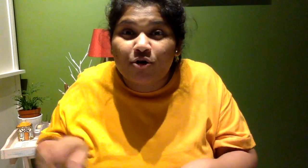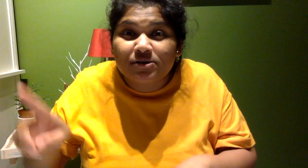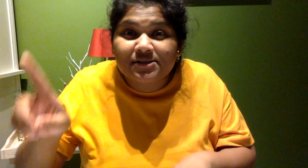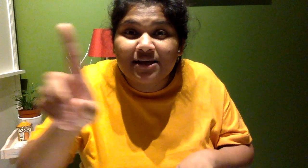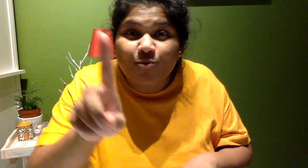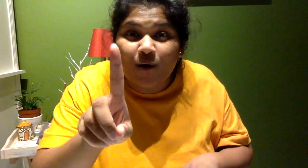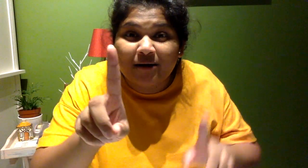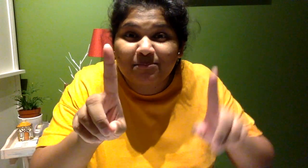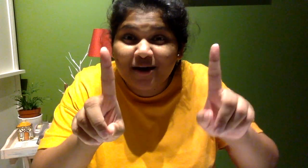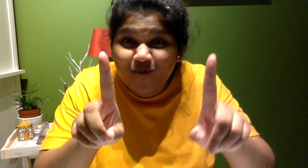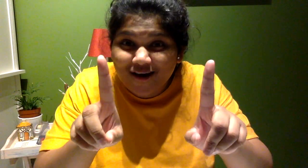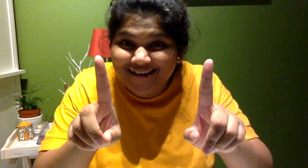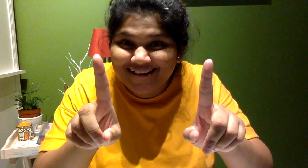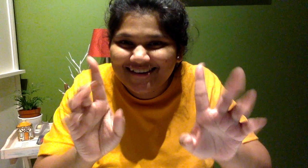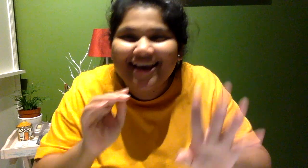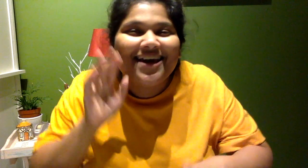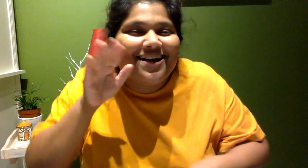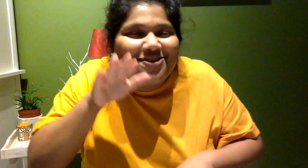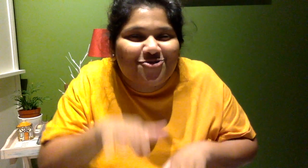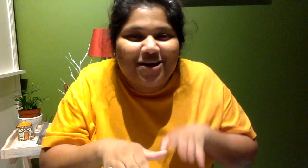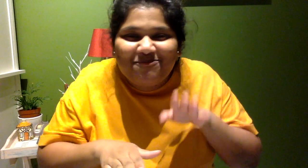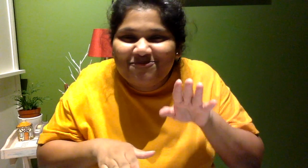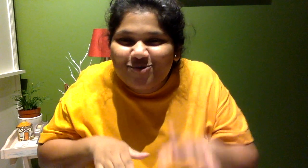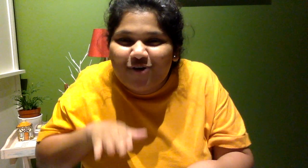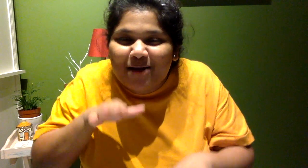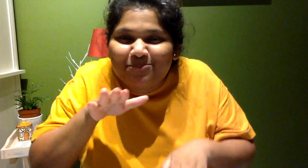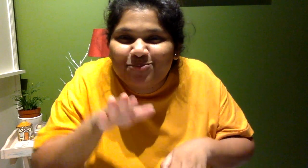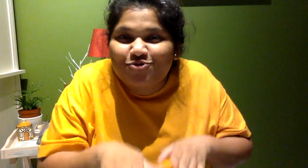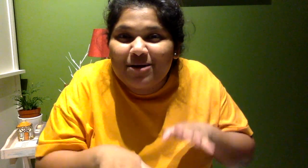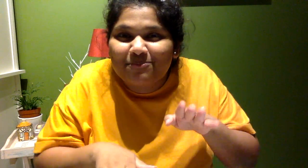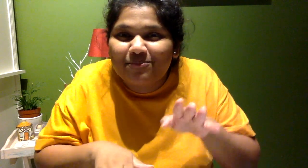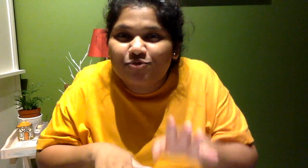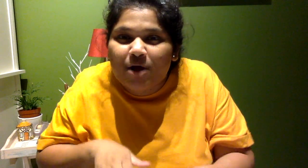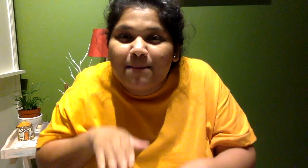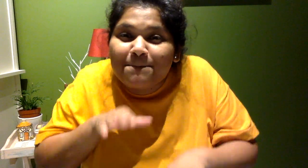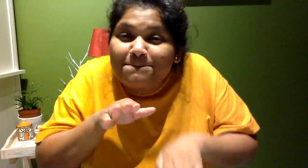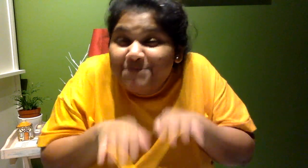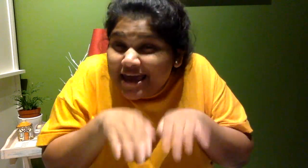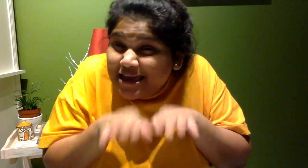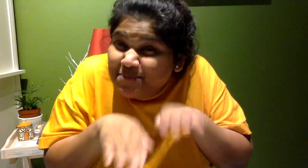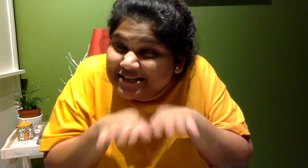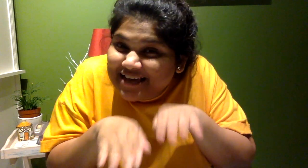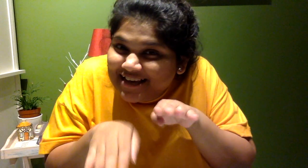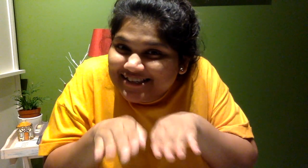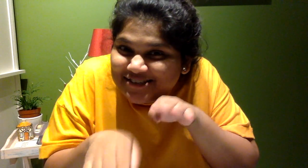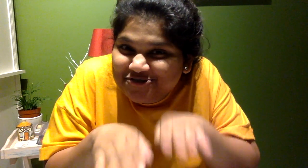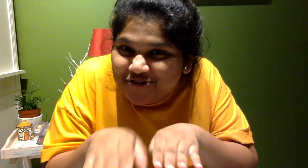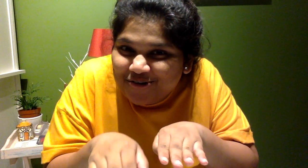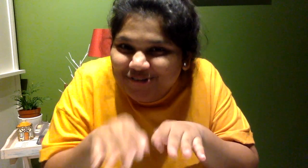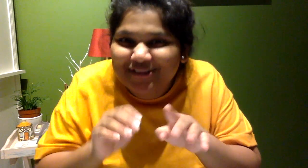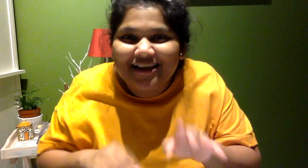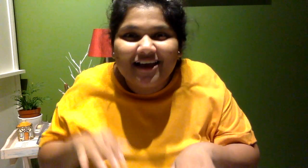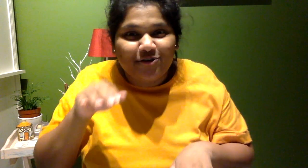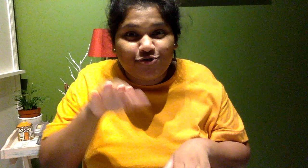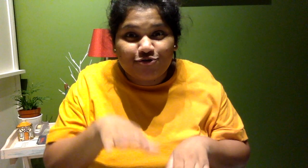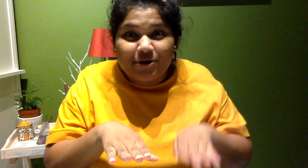crossing one by one. Trip, trap, trip, trap, baby takes a stroll. Trip,